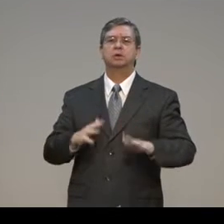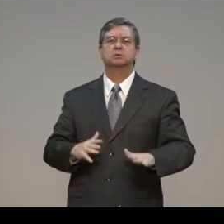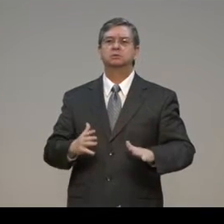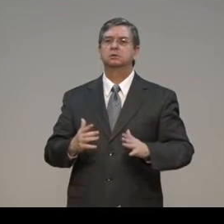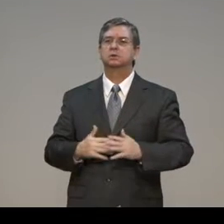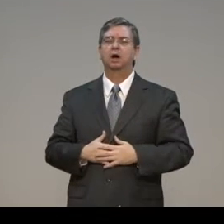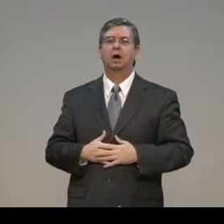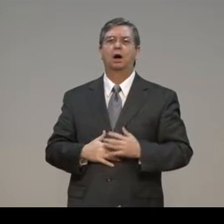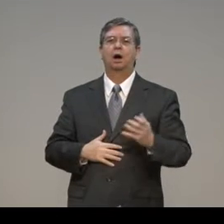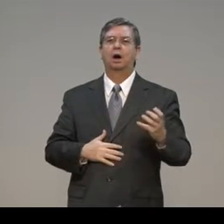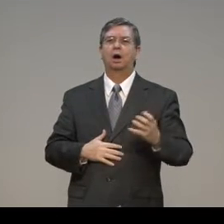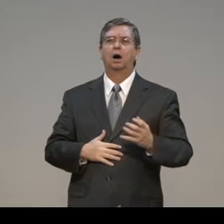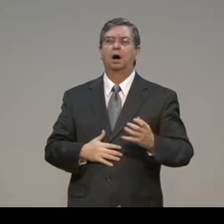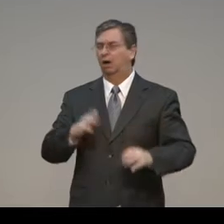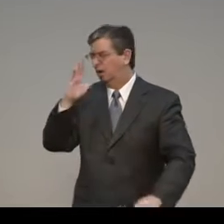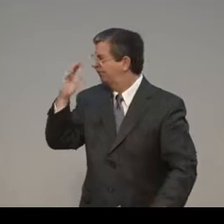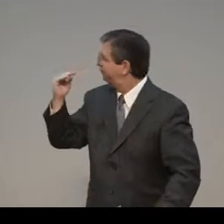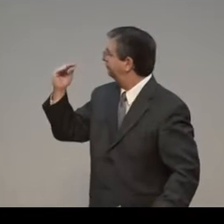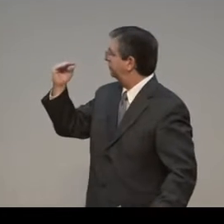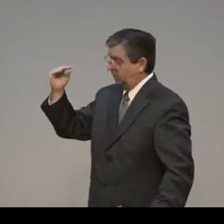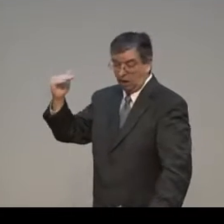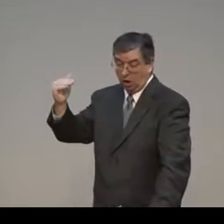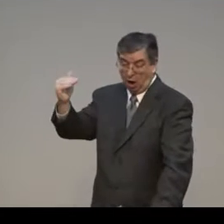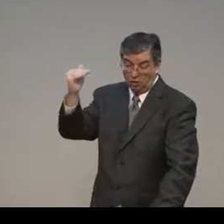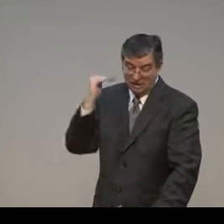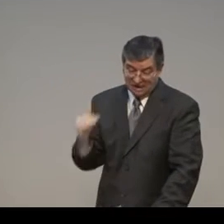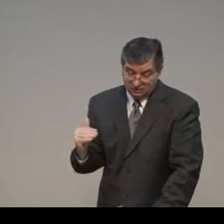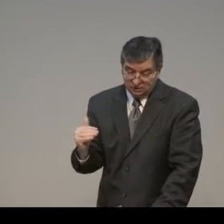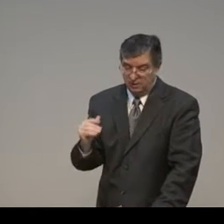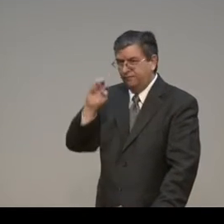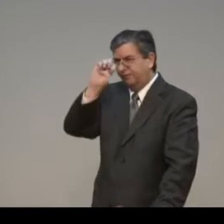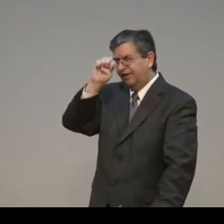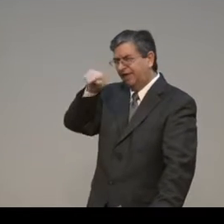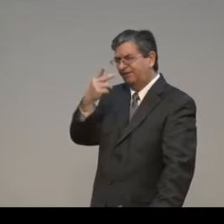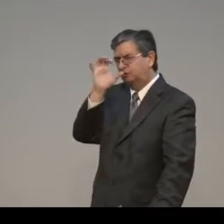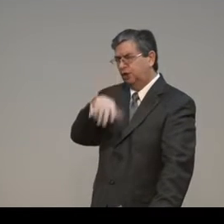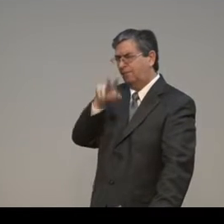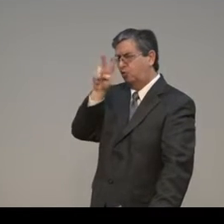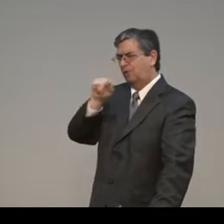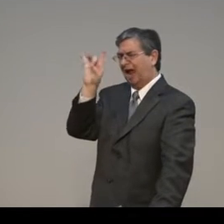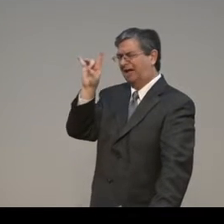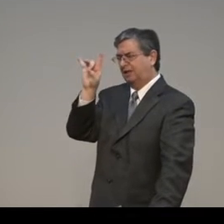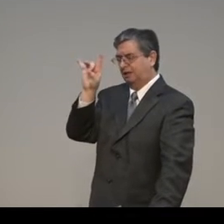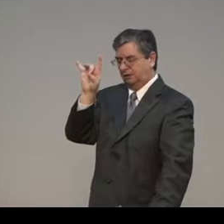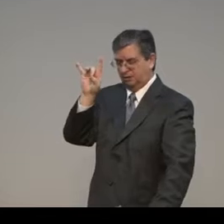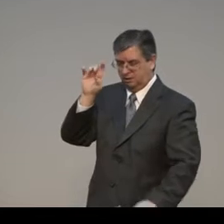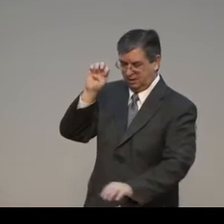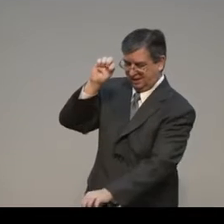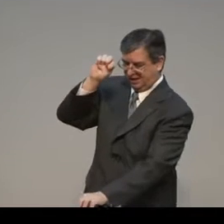What a blessing it is through grace to have the sufficiency. look at Ephesians chapter